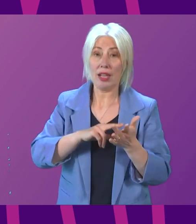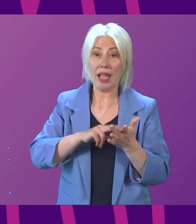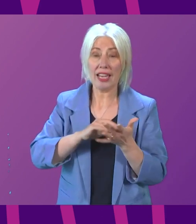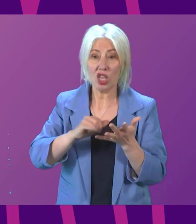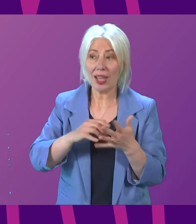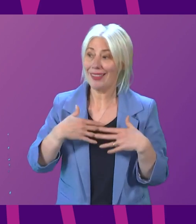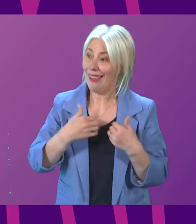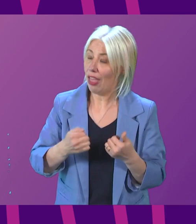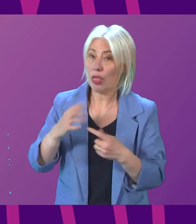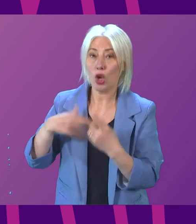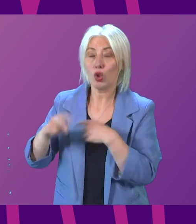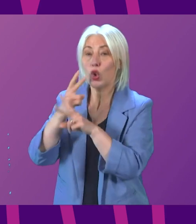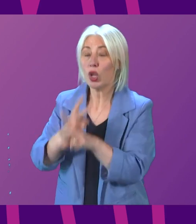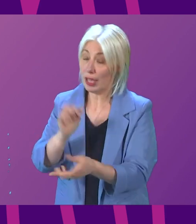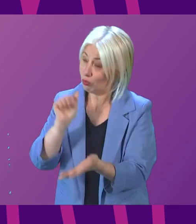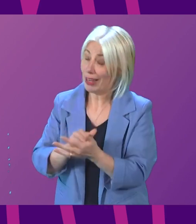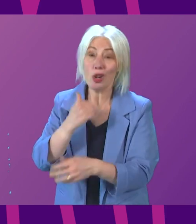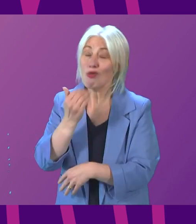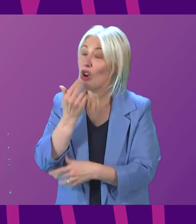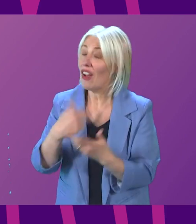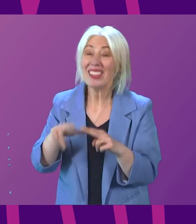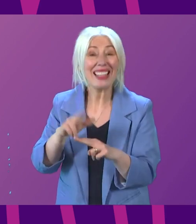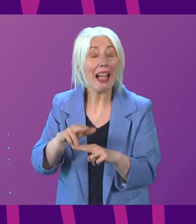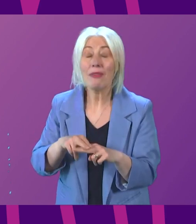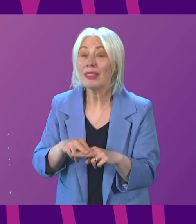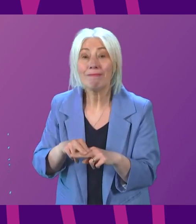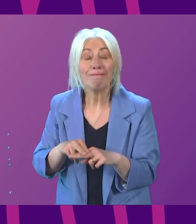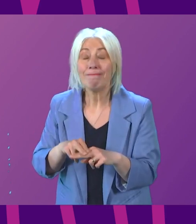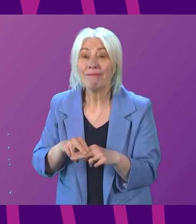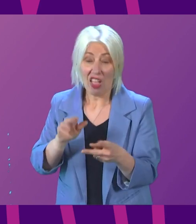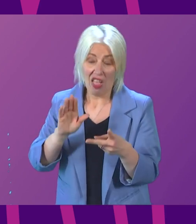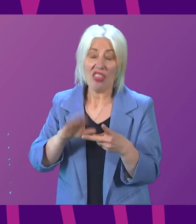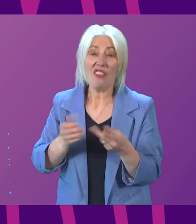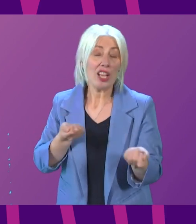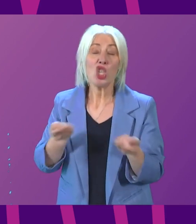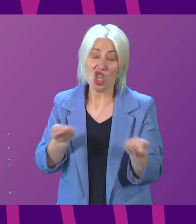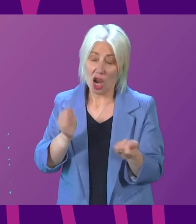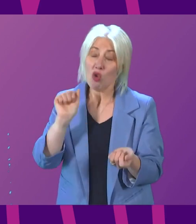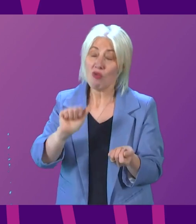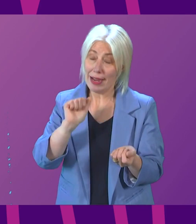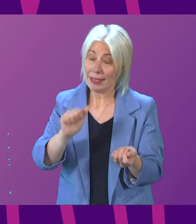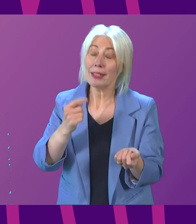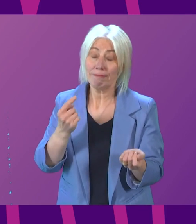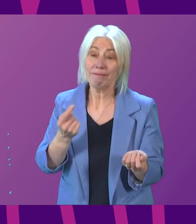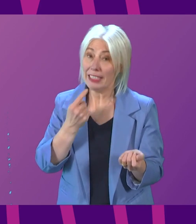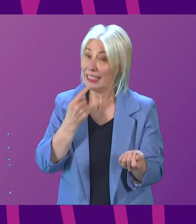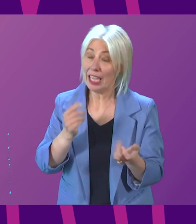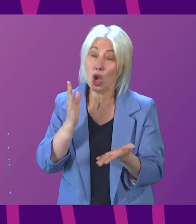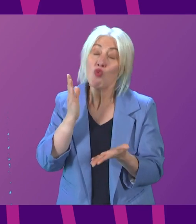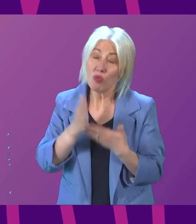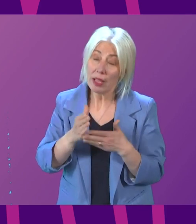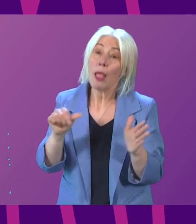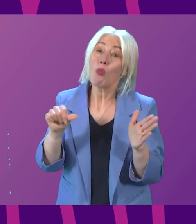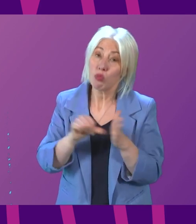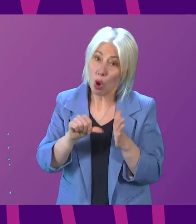care is staff shortages. Indeed, Dr Lowry described the situation as, and I am quoting again, a real problem